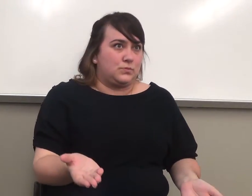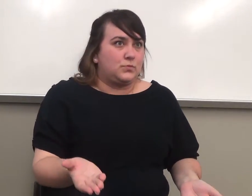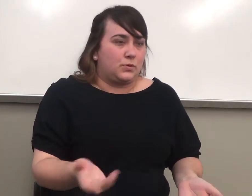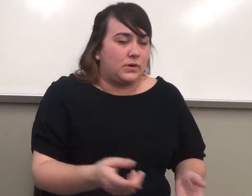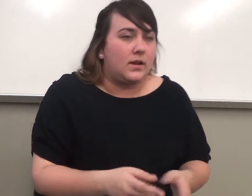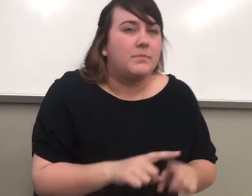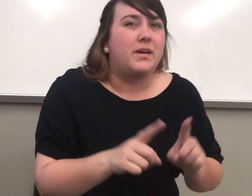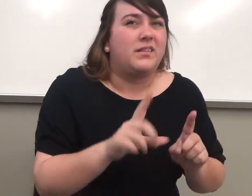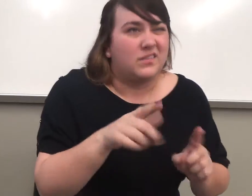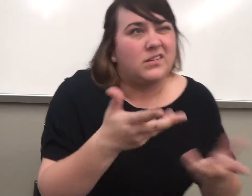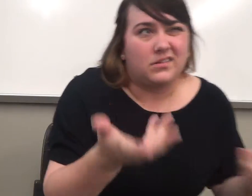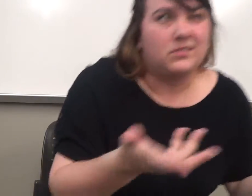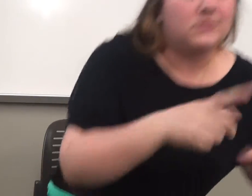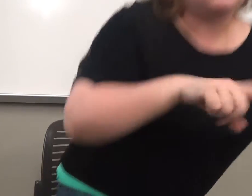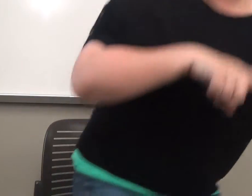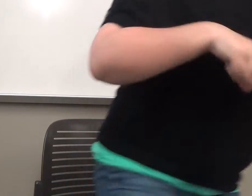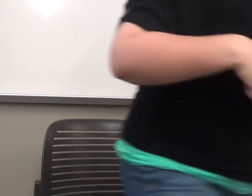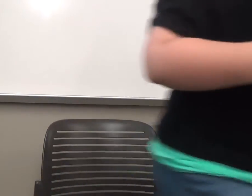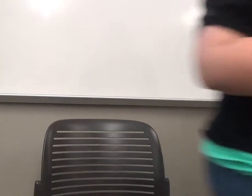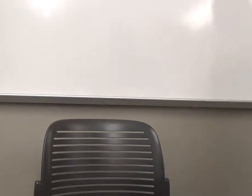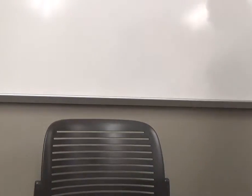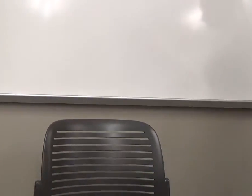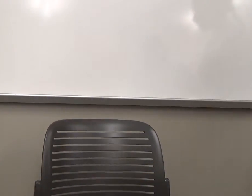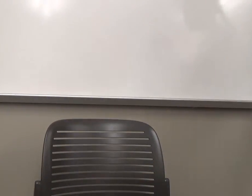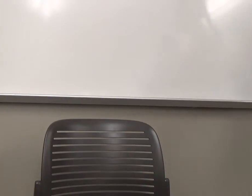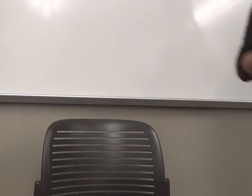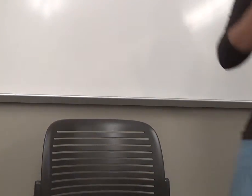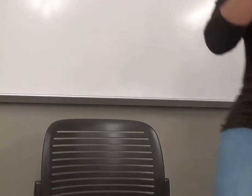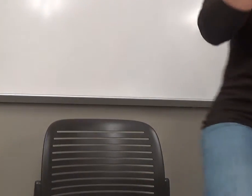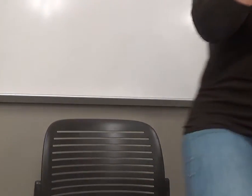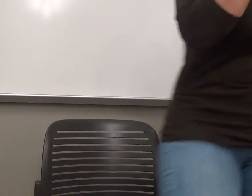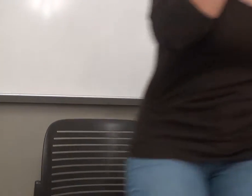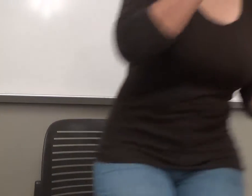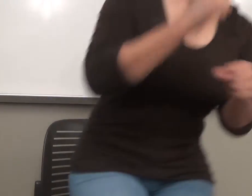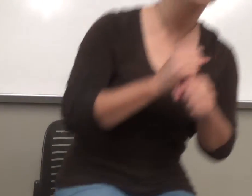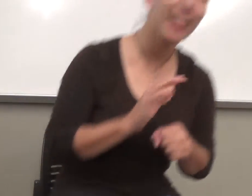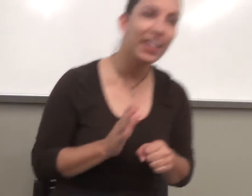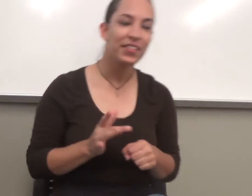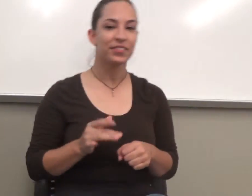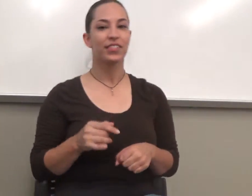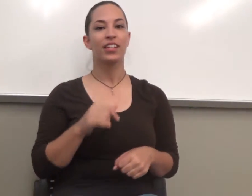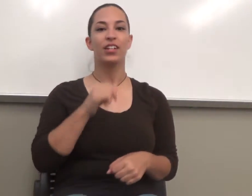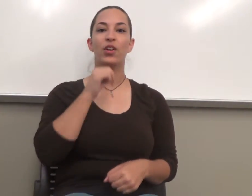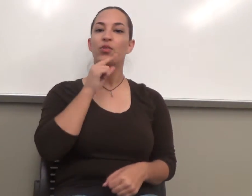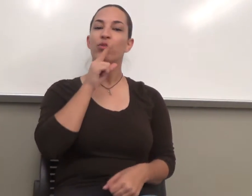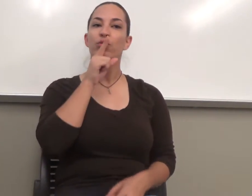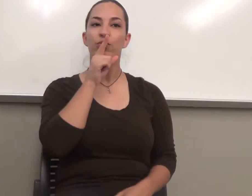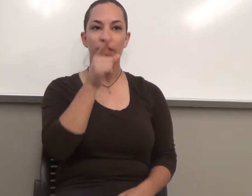in other words, you don't absolutely have to buy the book, but you do have to have a regular access to it. Okay?